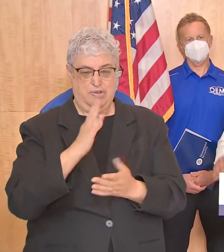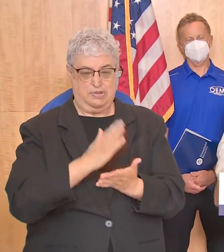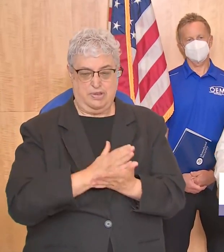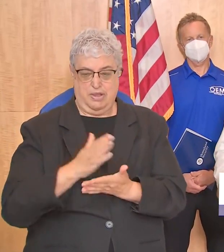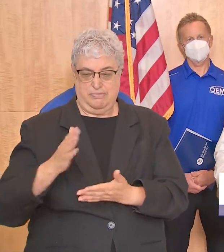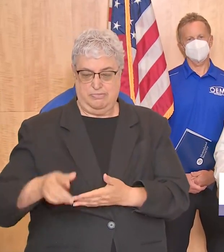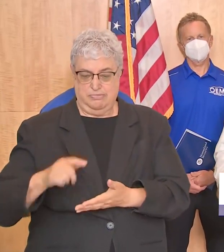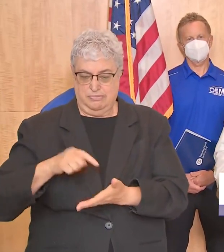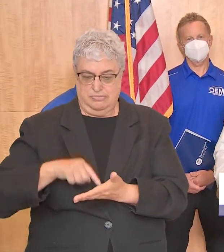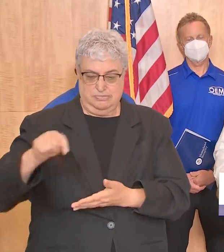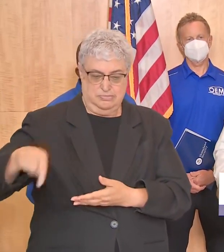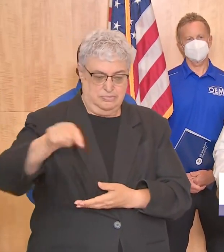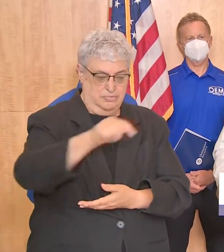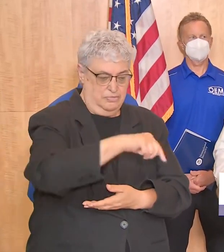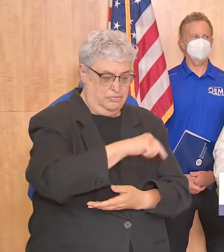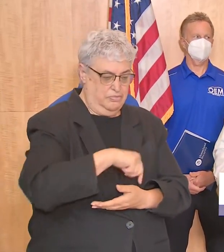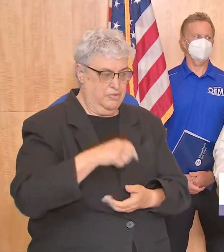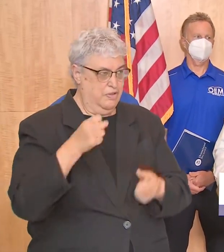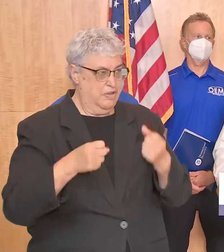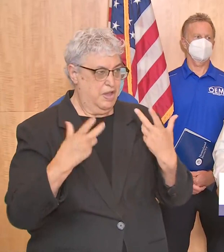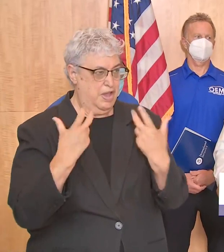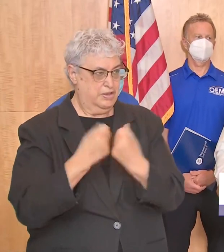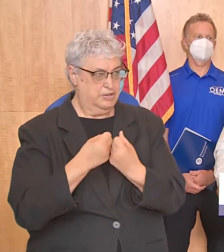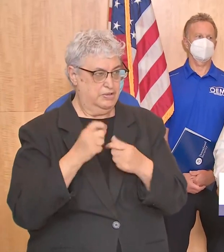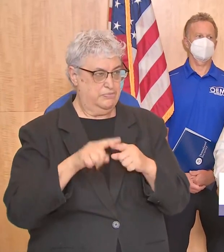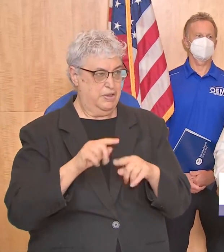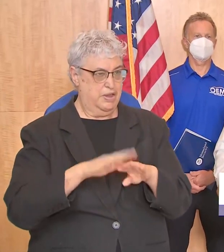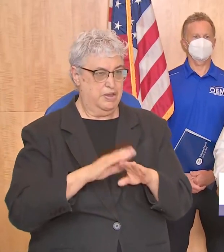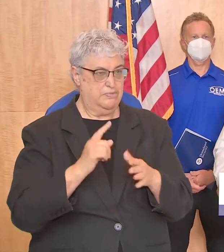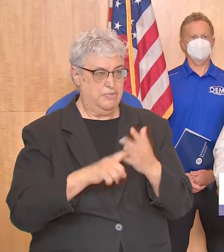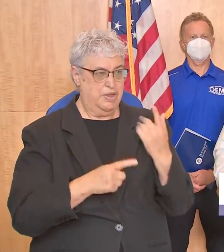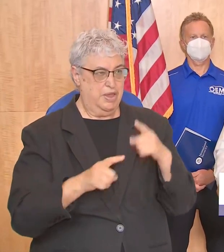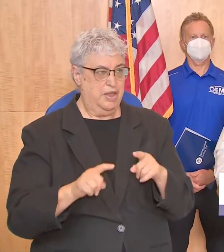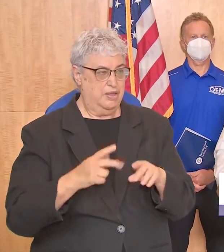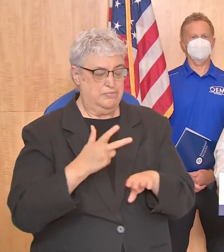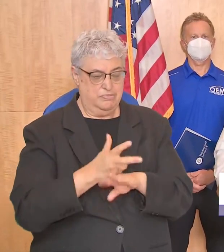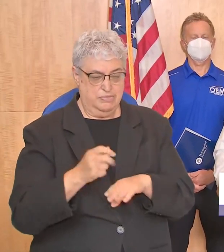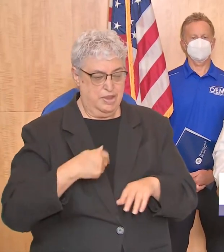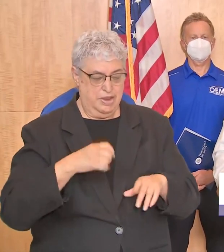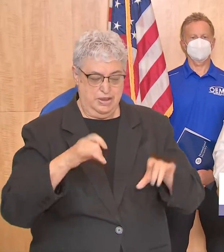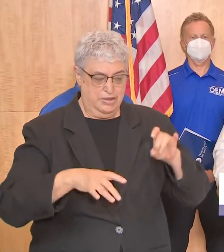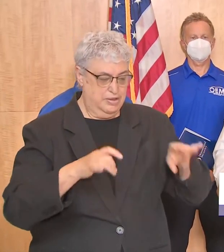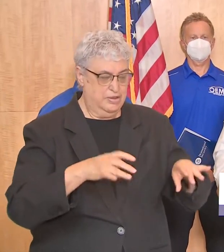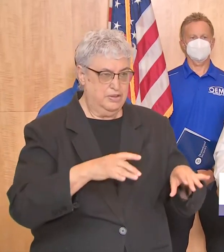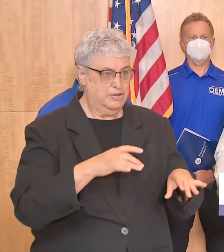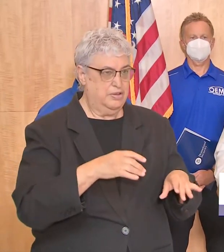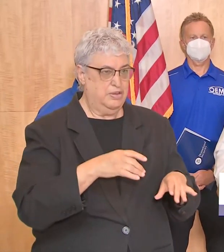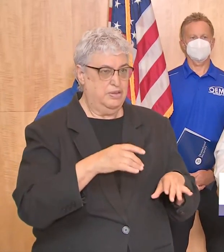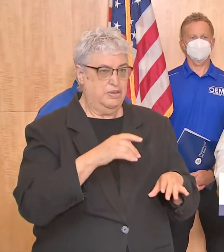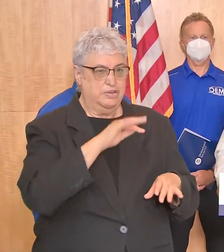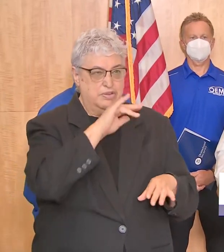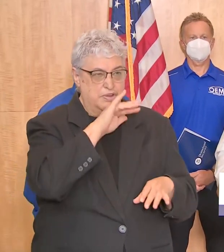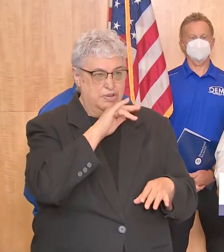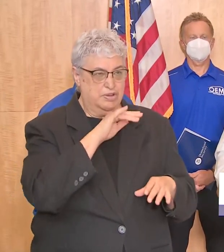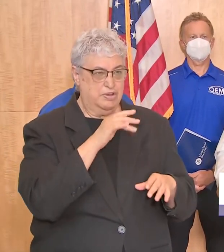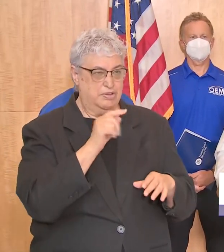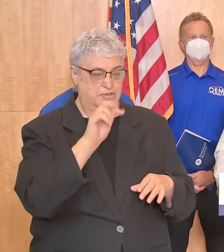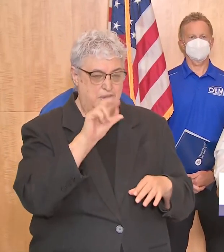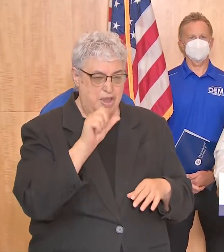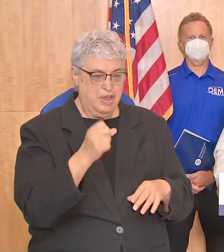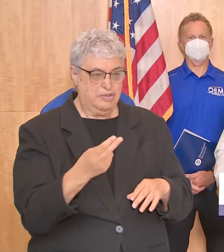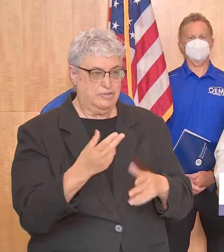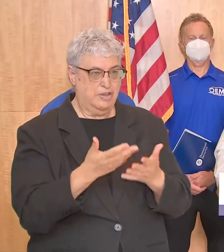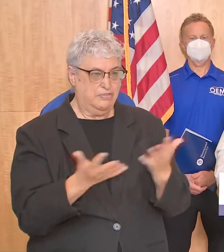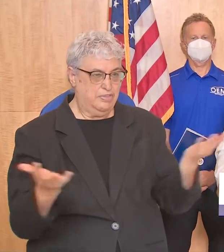please uh vehicle accidents and uh depending on what the road conditions are any debris on the road it may take us a little longer to get to to those